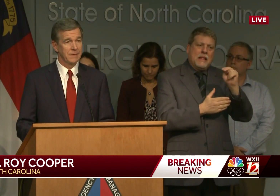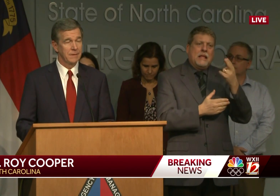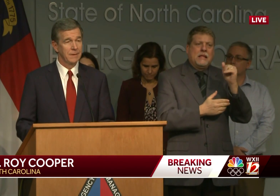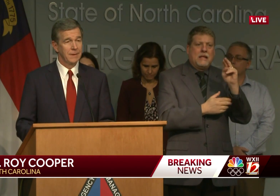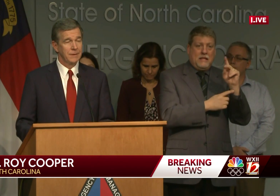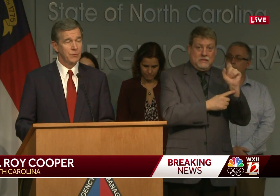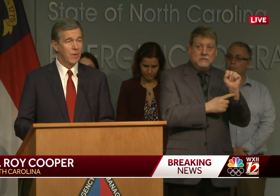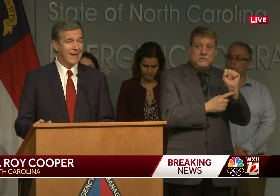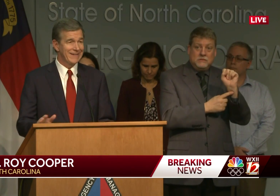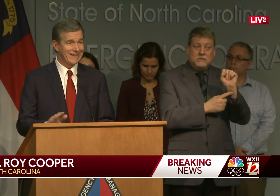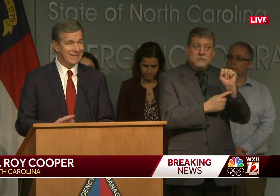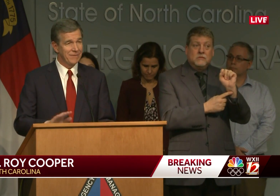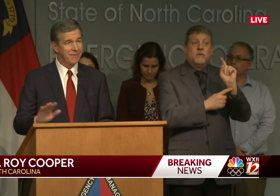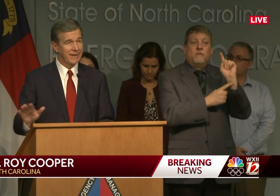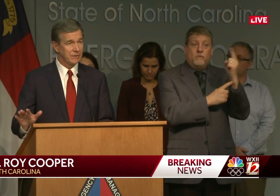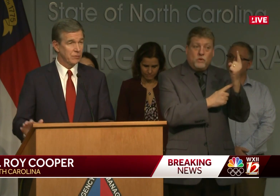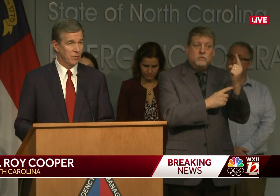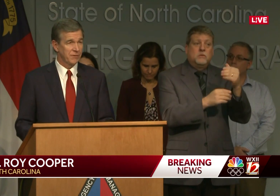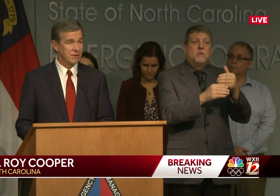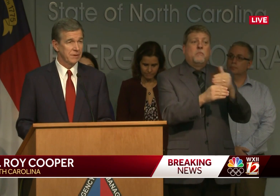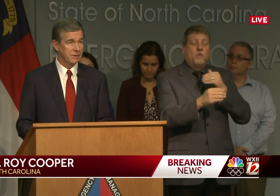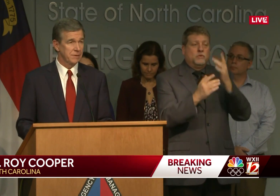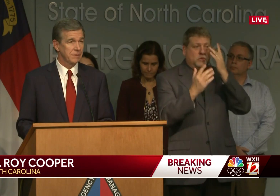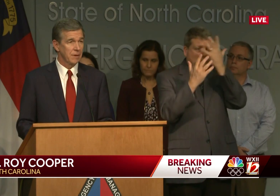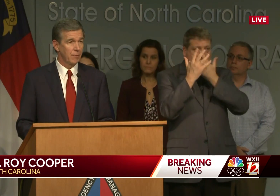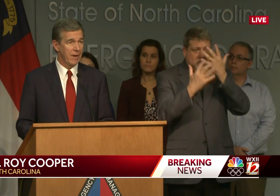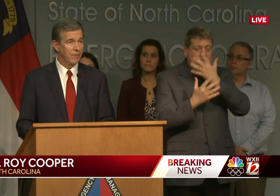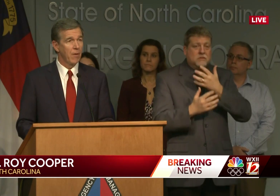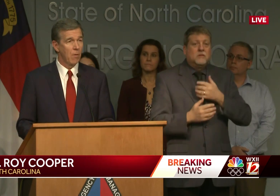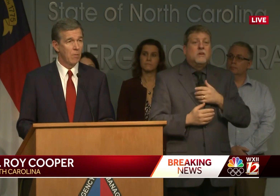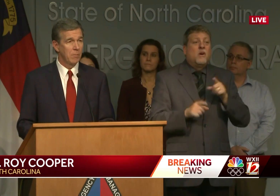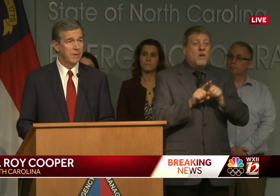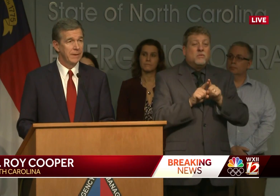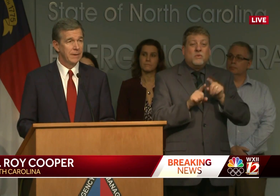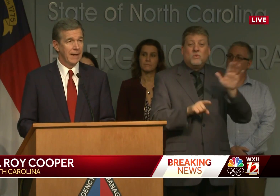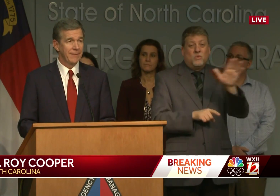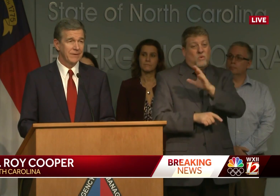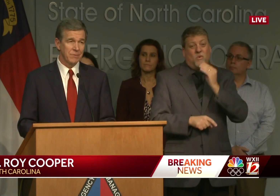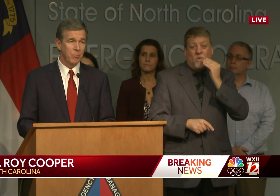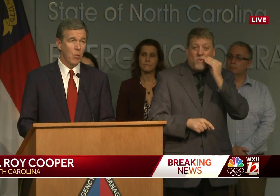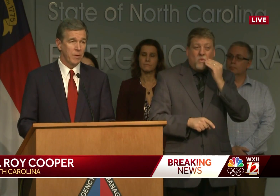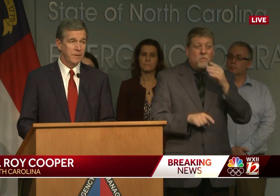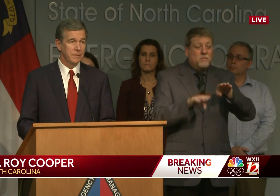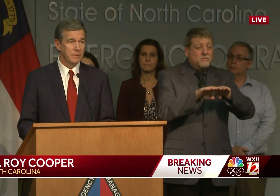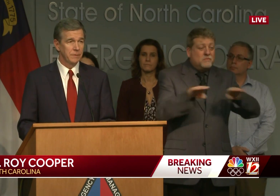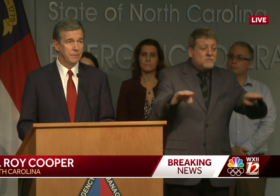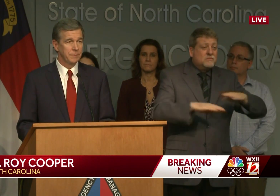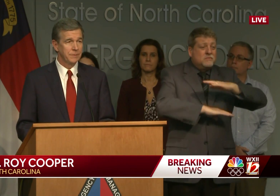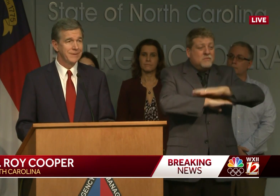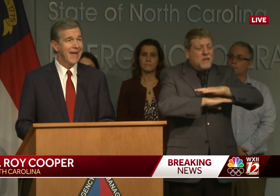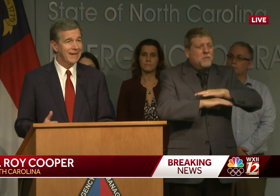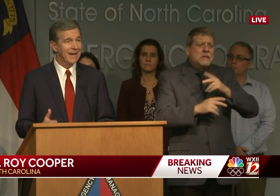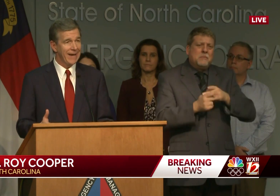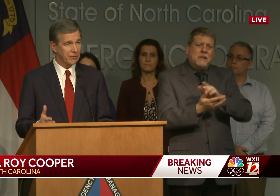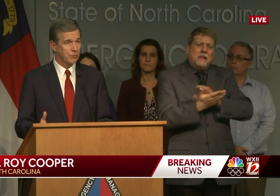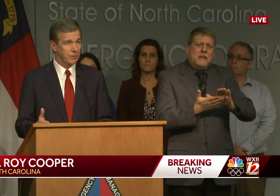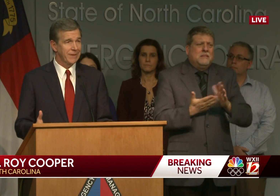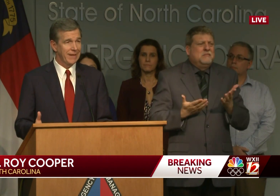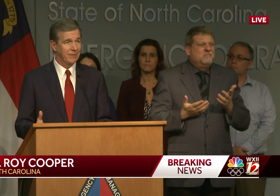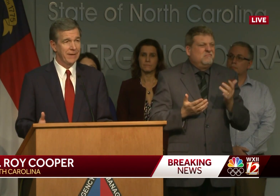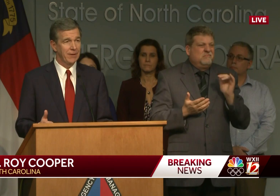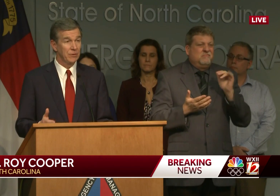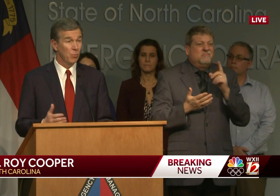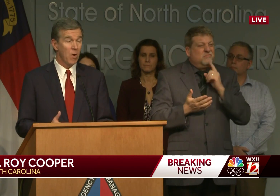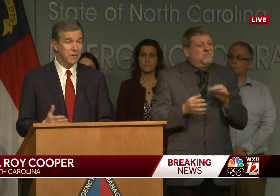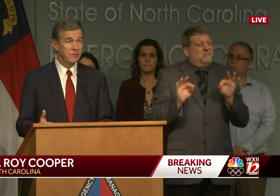face and to try to disinfect surfaces around the home. I think it's important to take extra